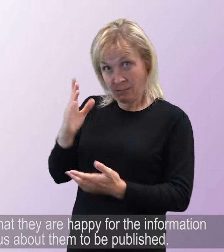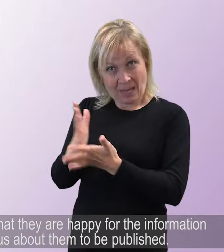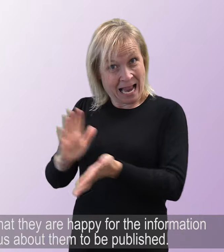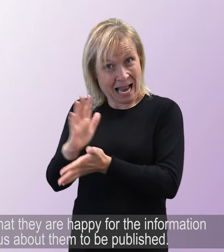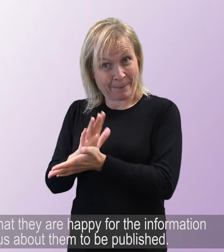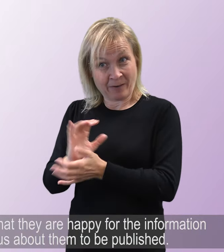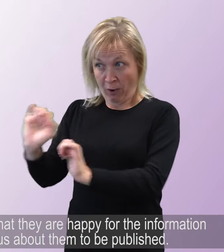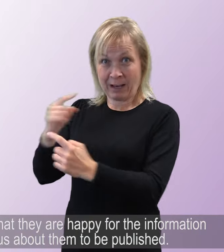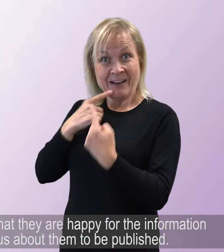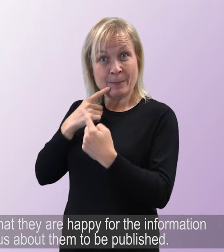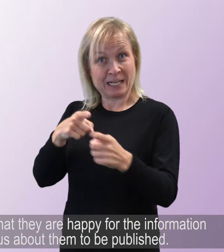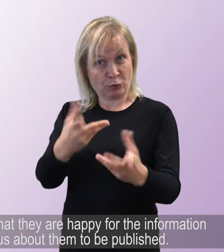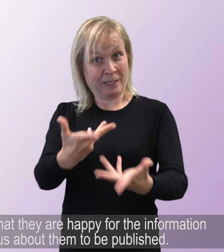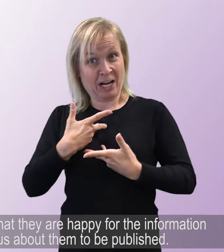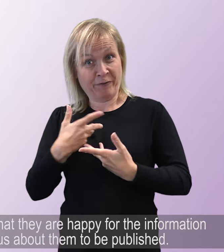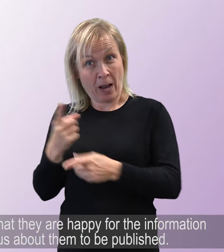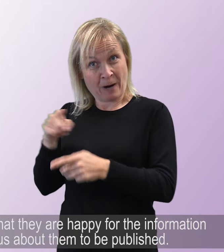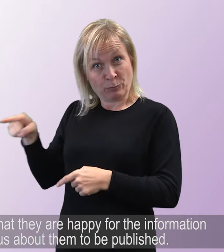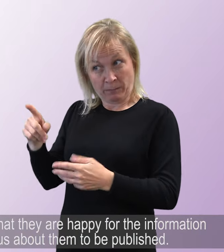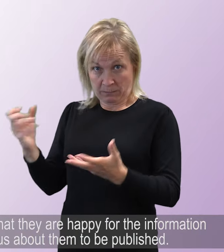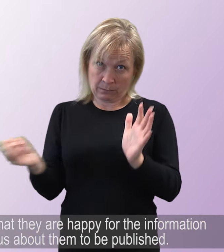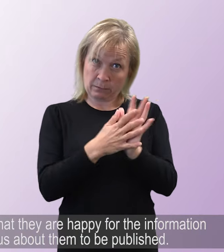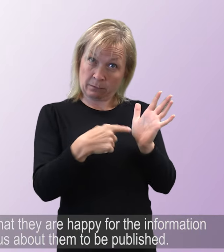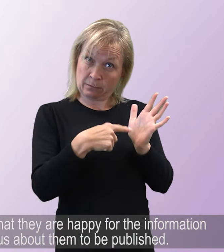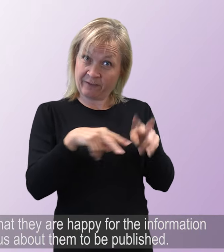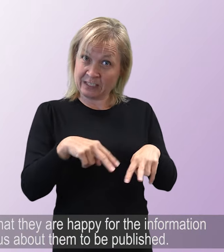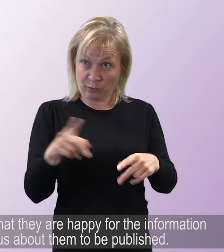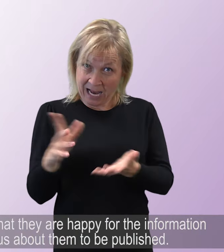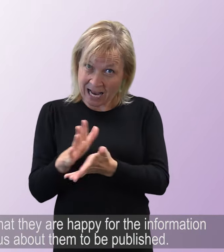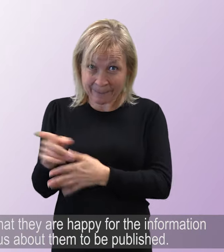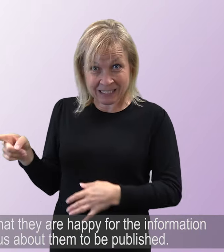we will need to check that they are happy for the information you have given us about them to be published.